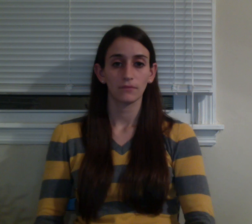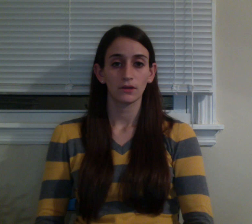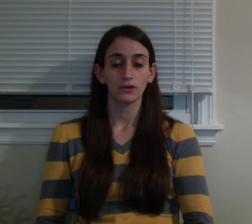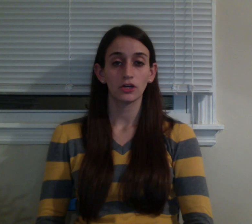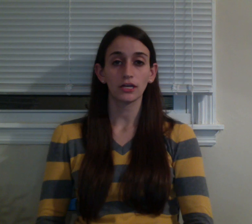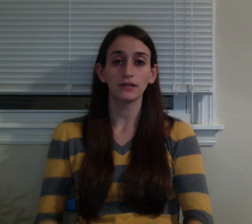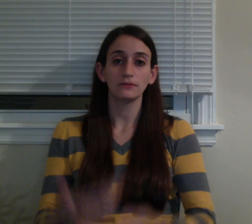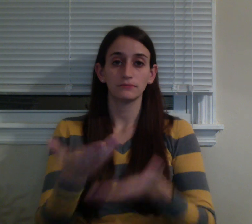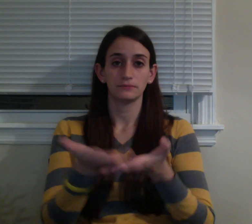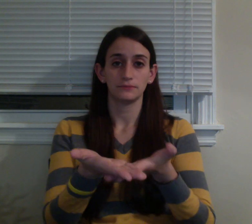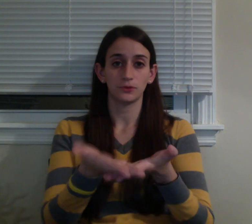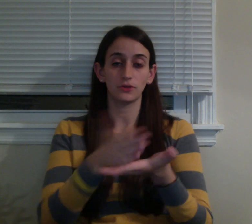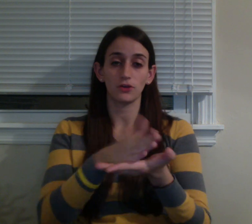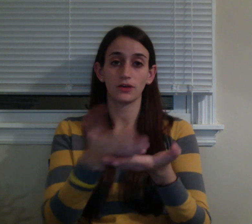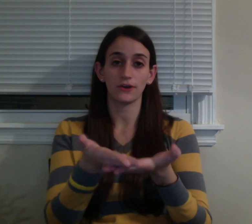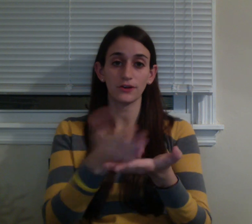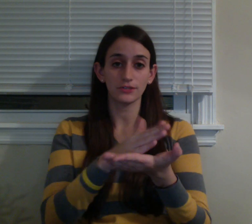Cooking, or culinary arts.